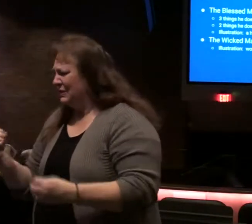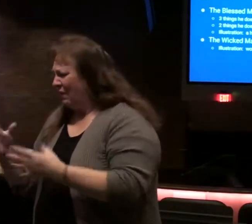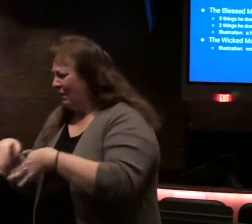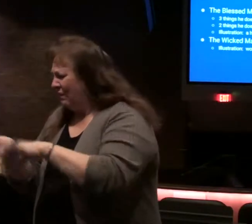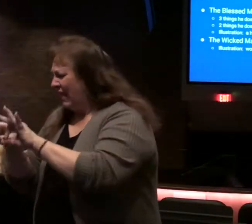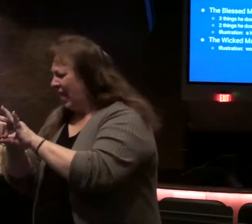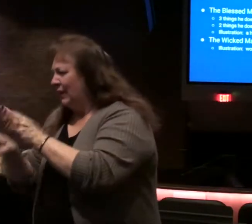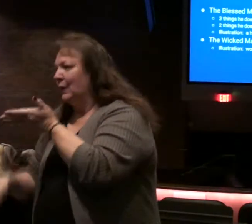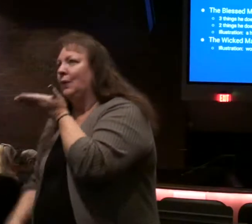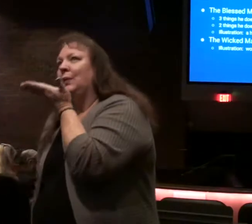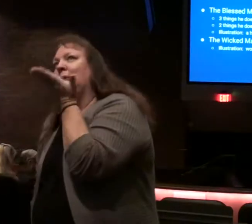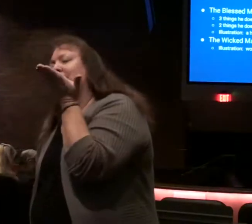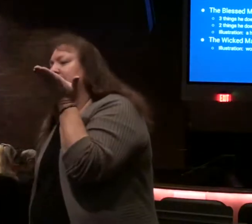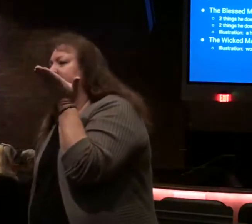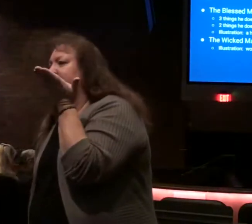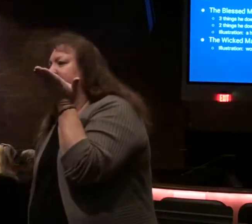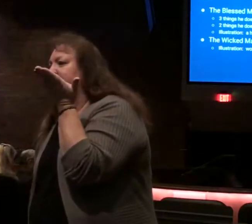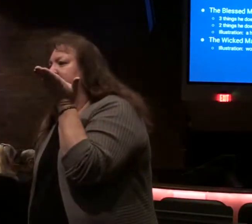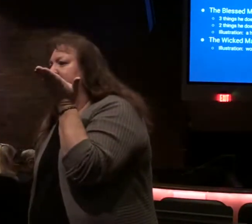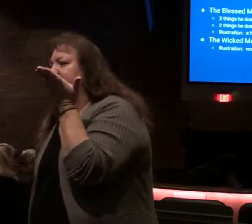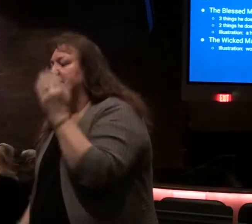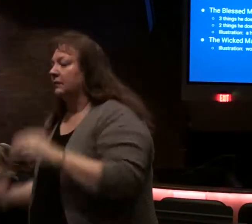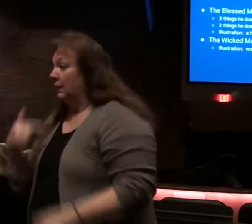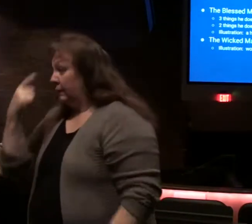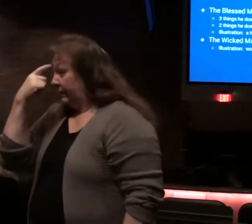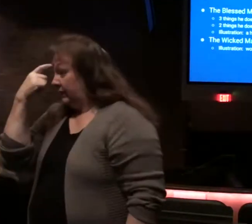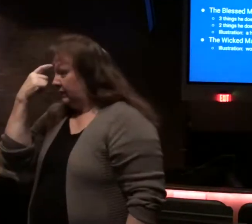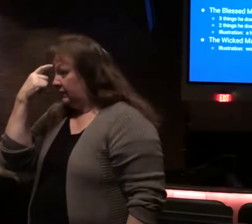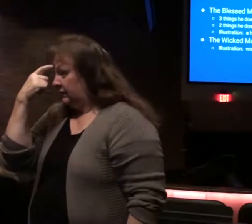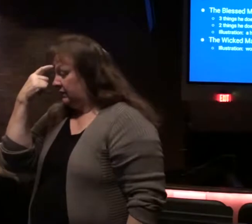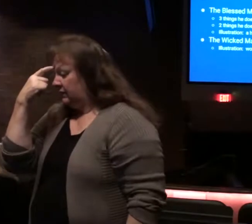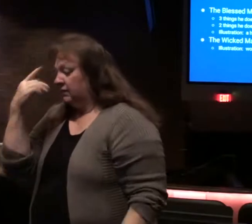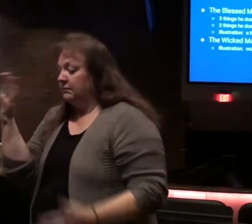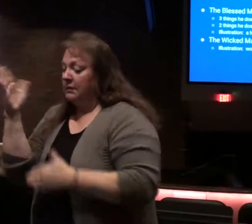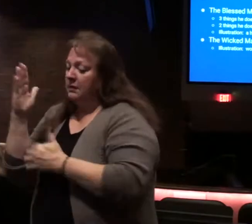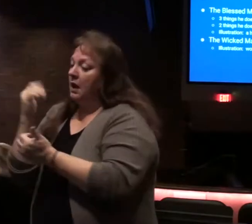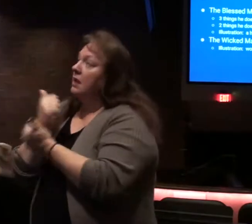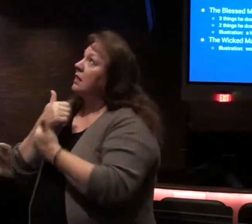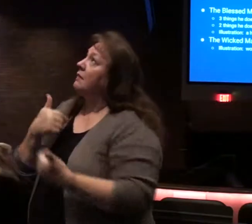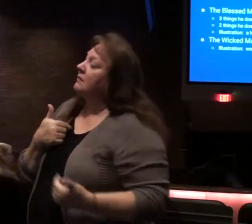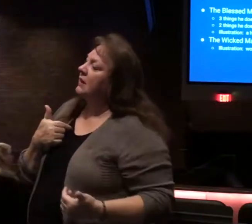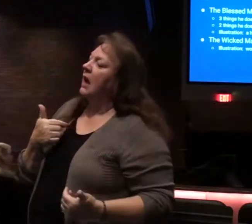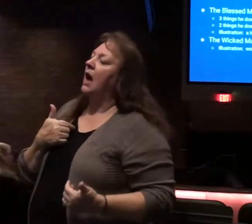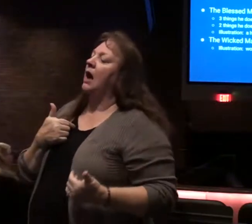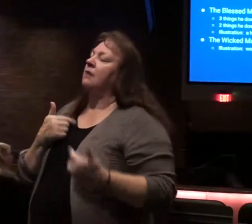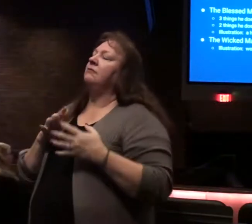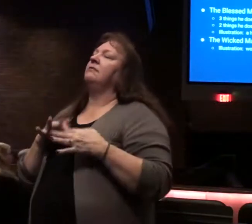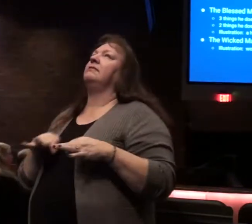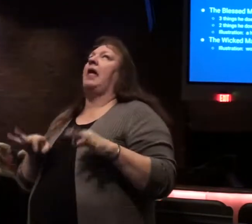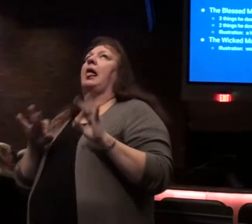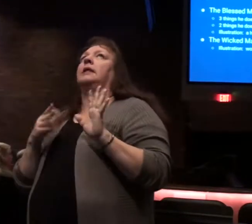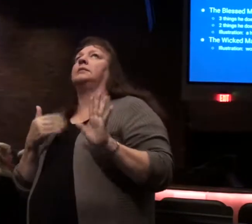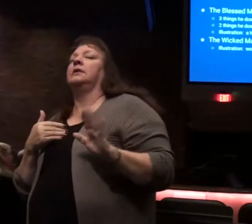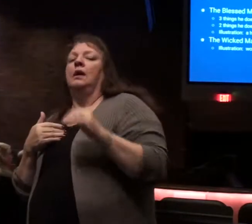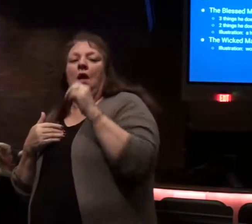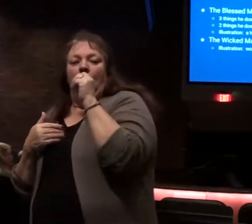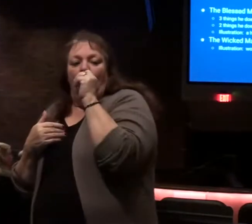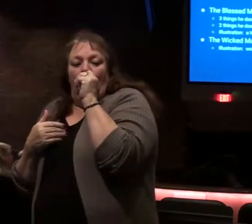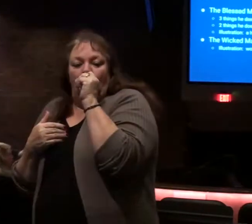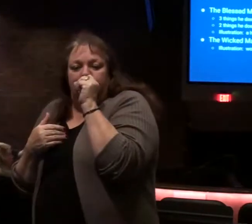blown away and we like to think maybe God loved us because how valuable we are in ourselves